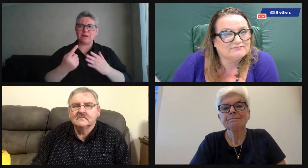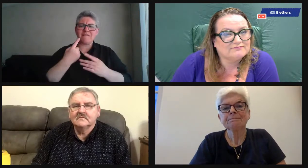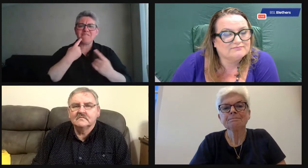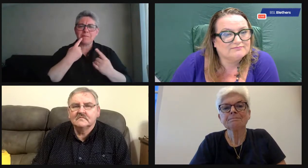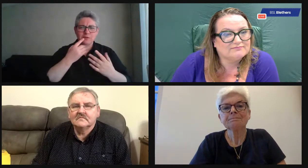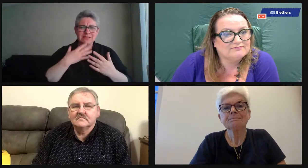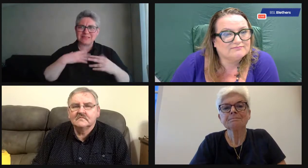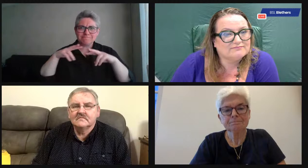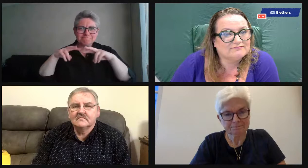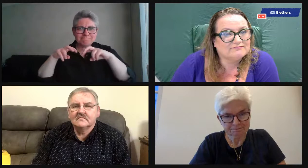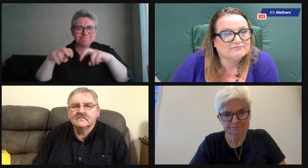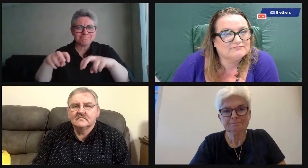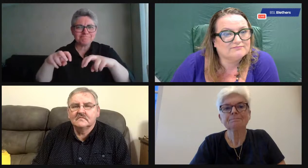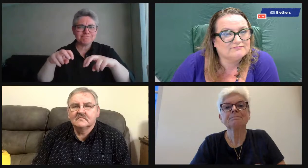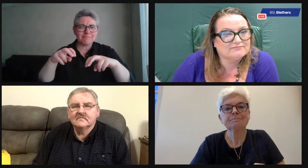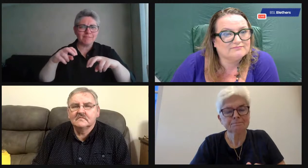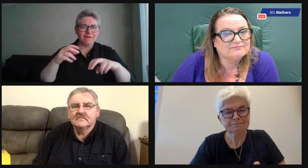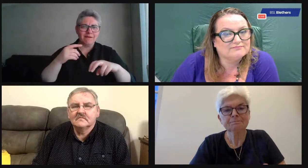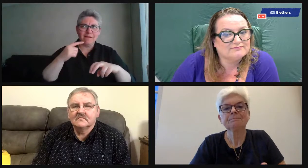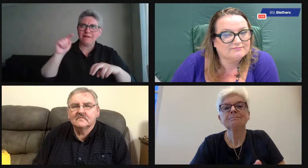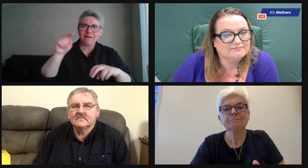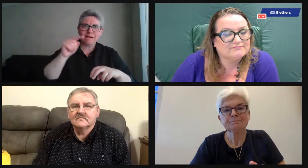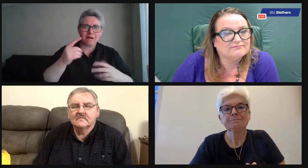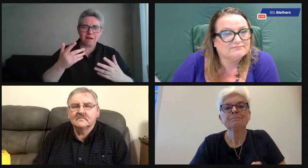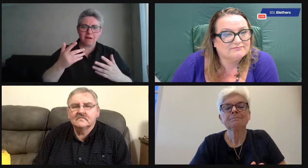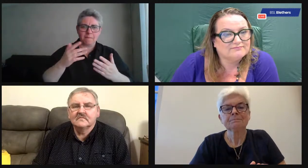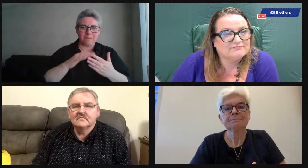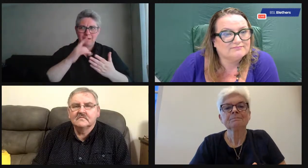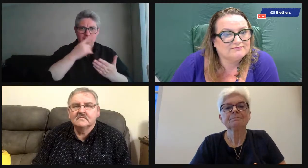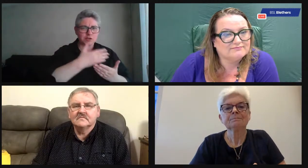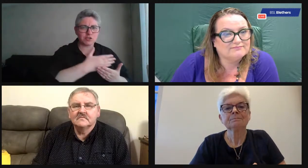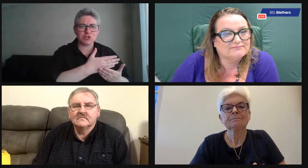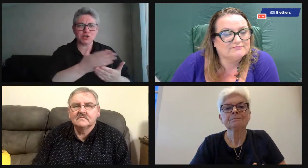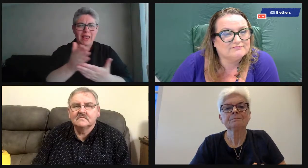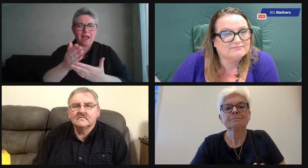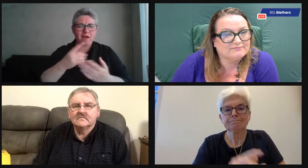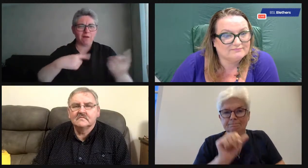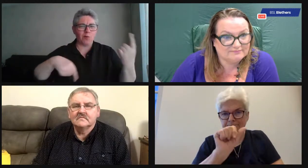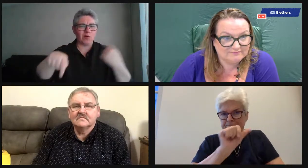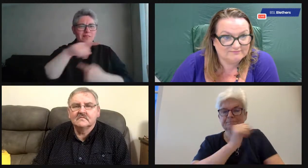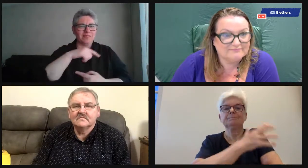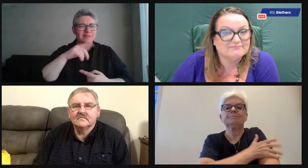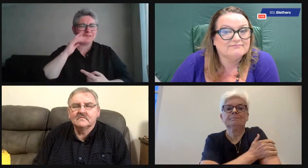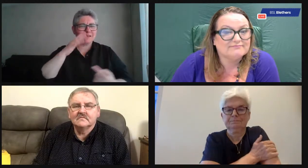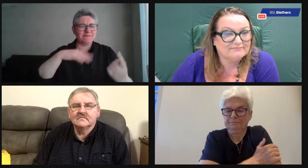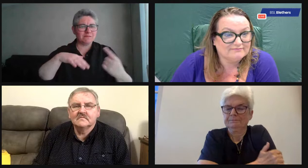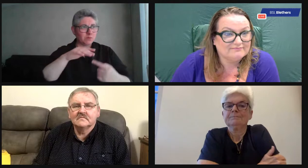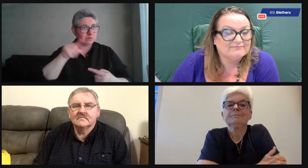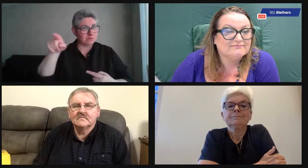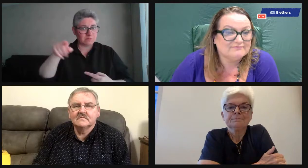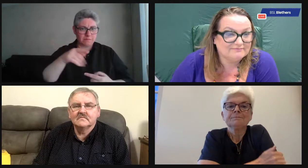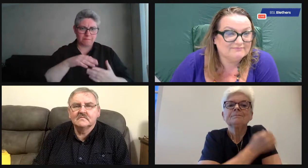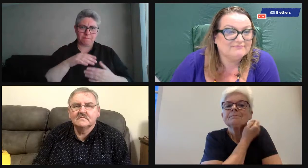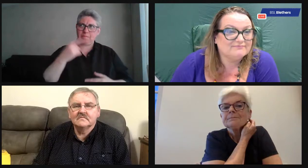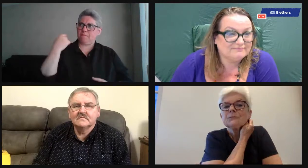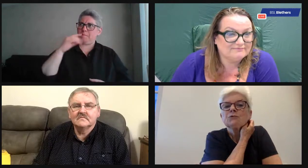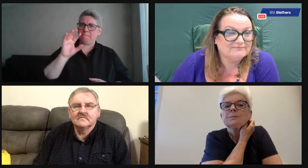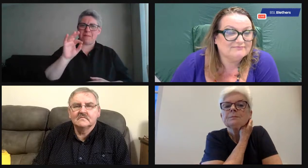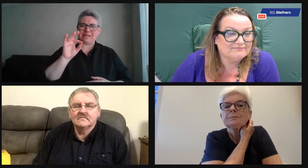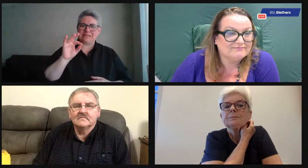Others didn't. I think you had to go looking for the information, didn't you? And perhaps we should have shared it between